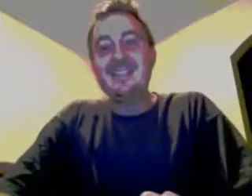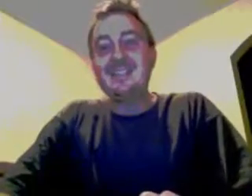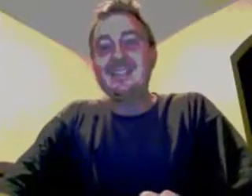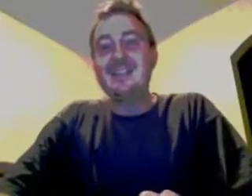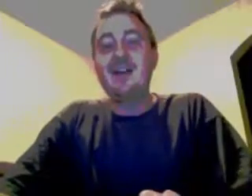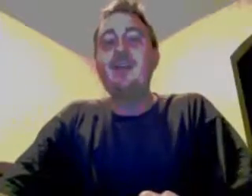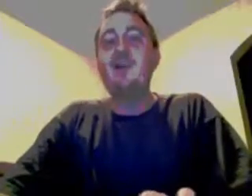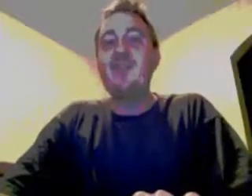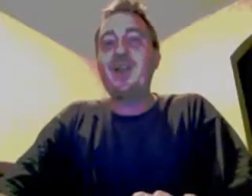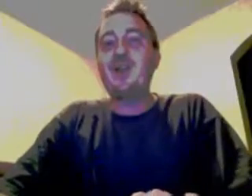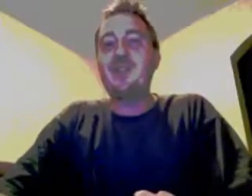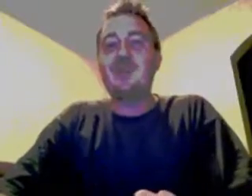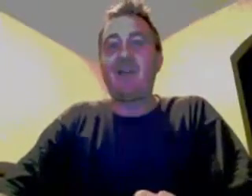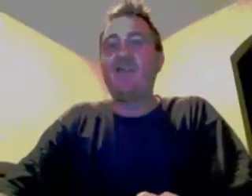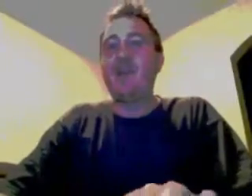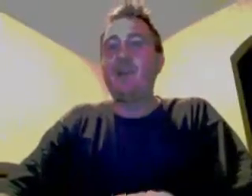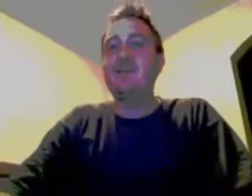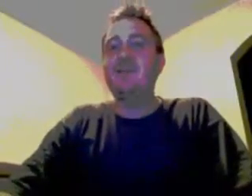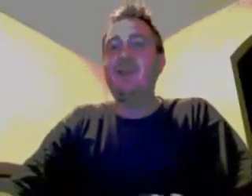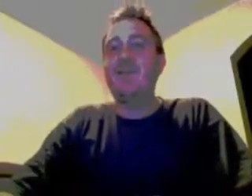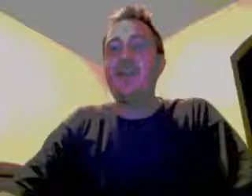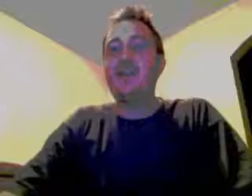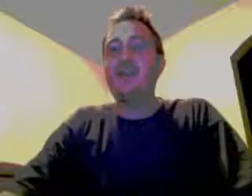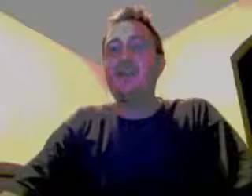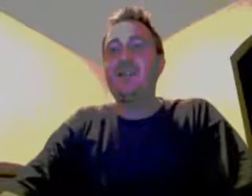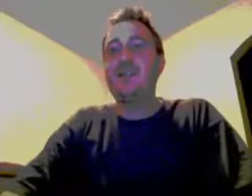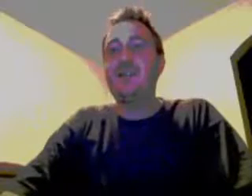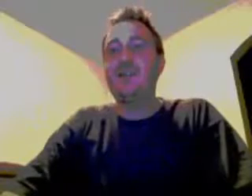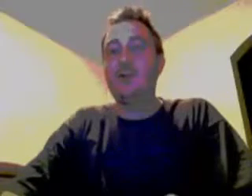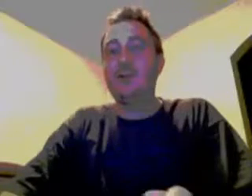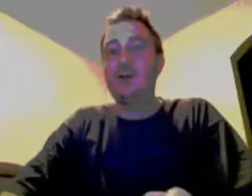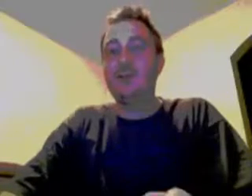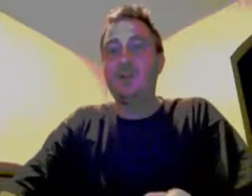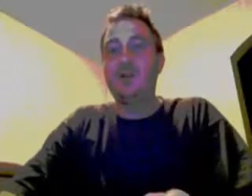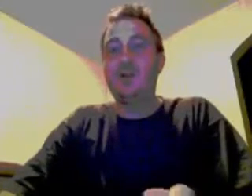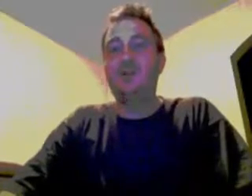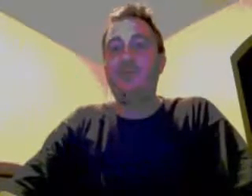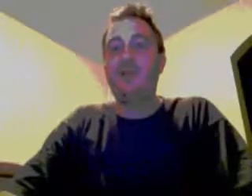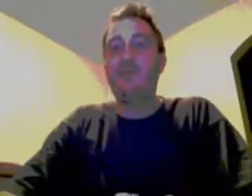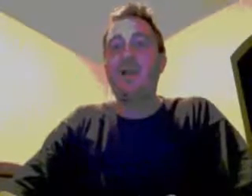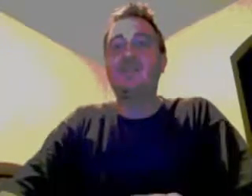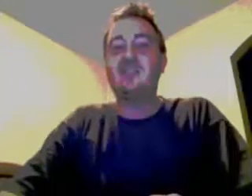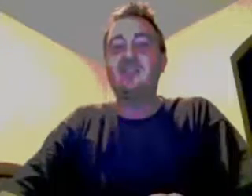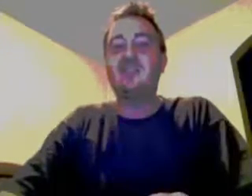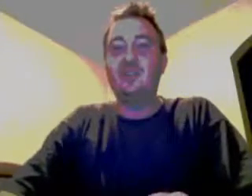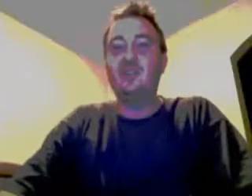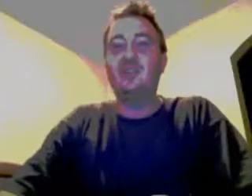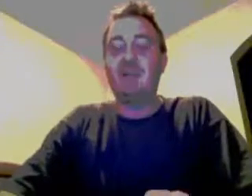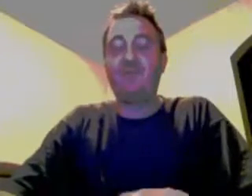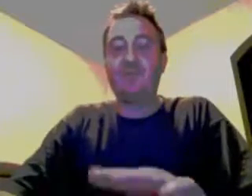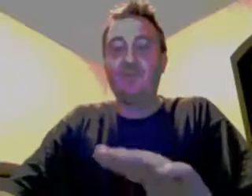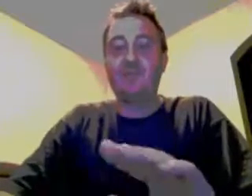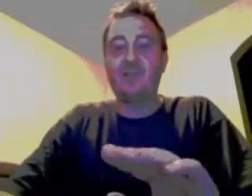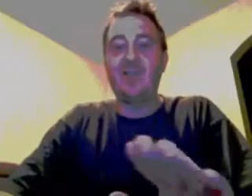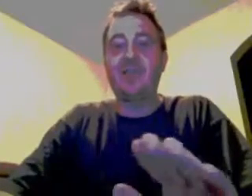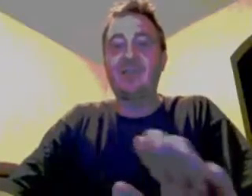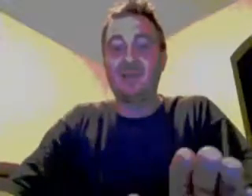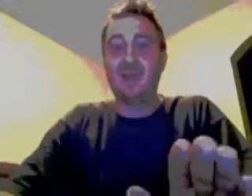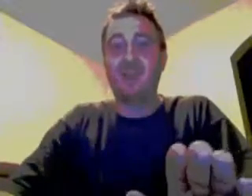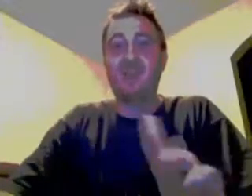she is, one thing I want to mention about families, I think if you're a kid or a husband of these politicians, you should definitely use that as leverage.